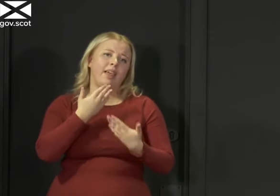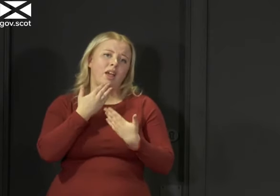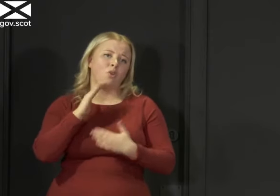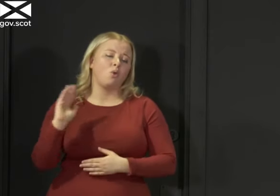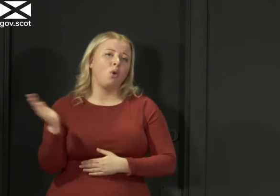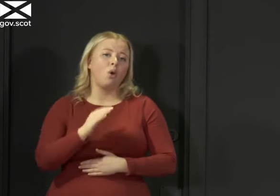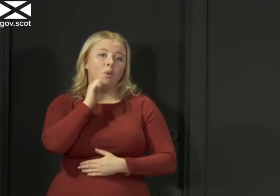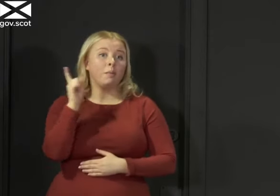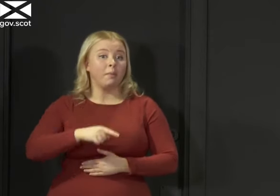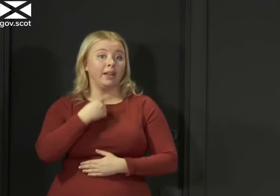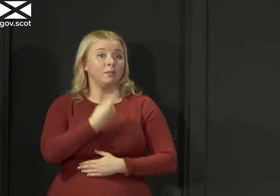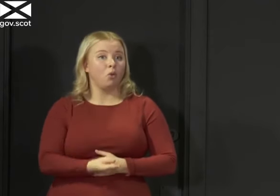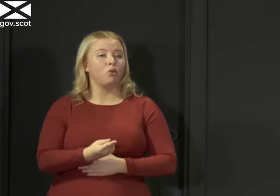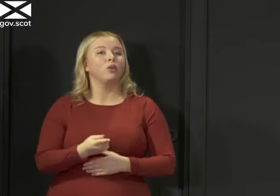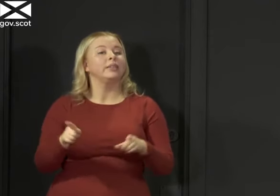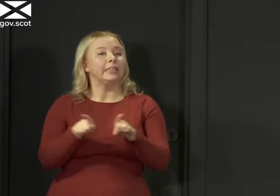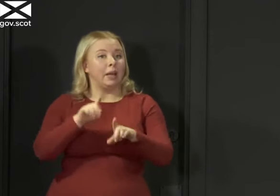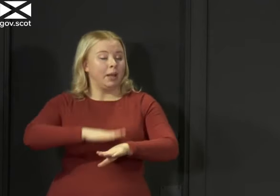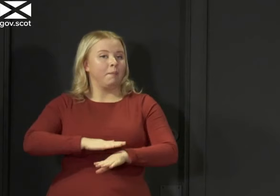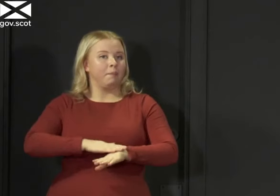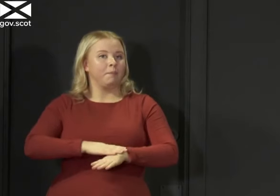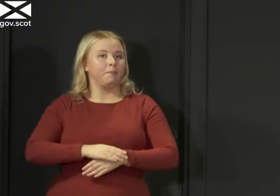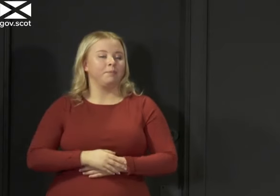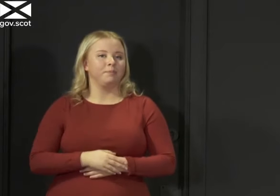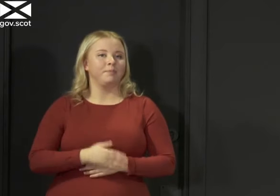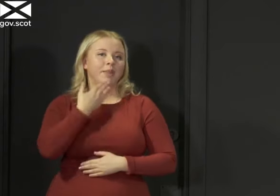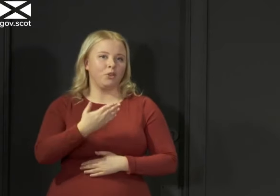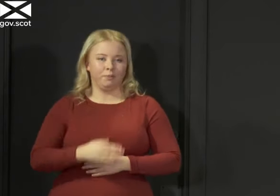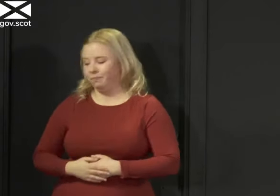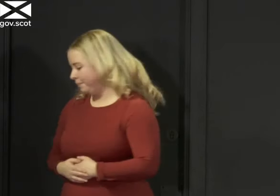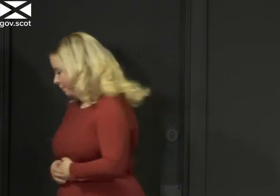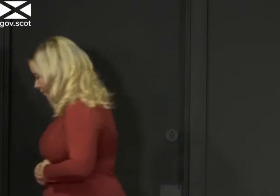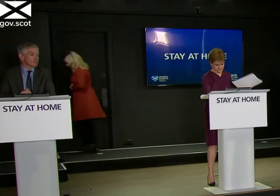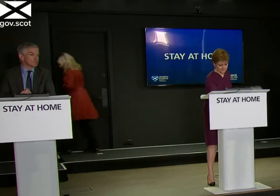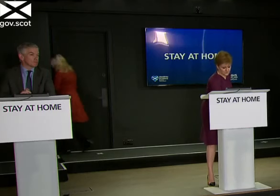all of you we'll be back here tomorrow at the same time of 12 30 thank you